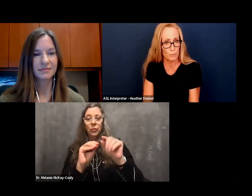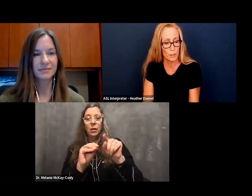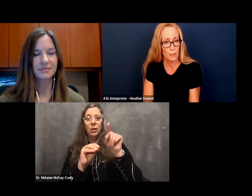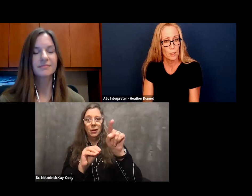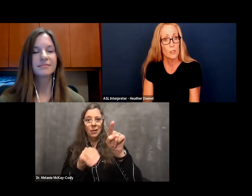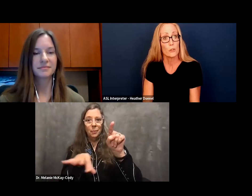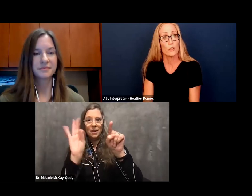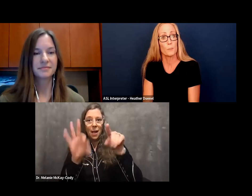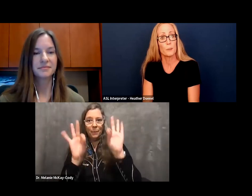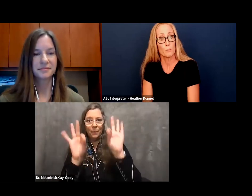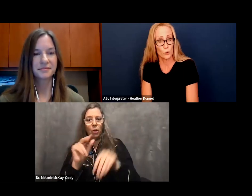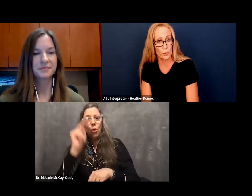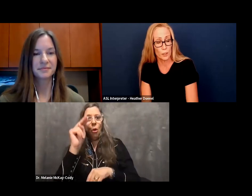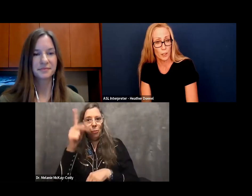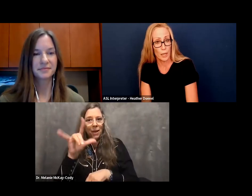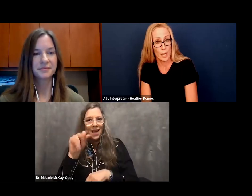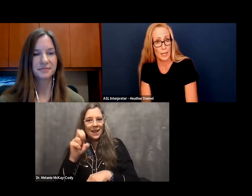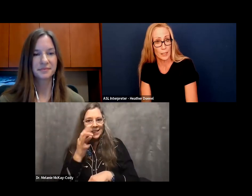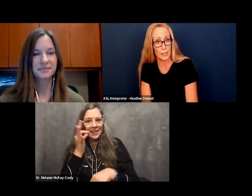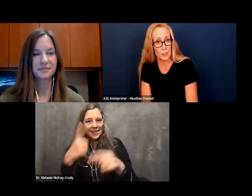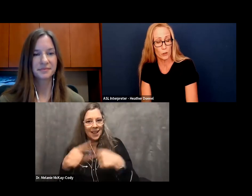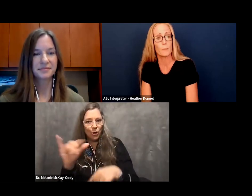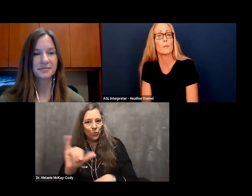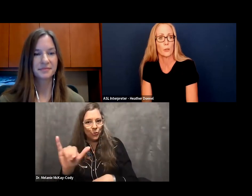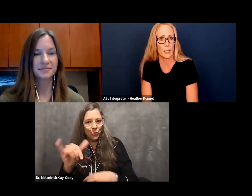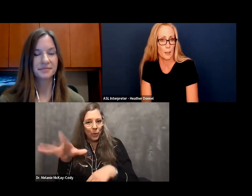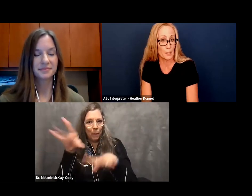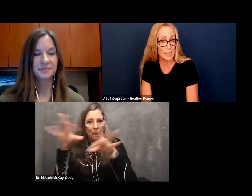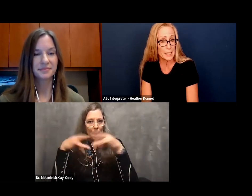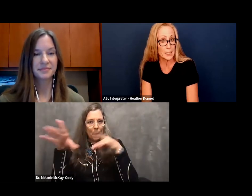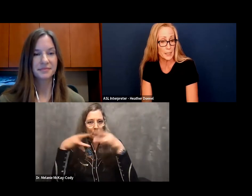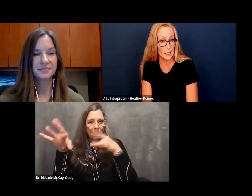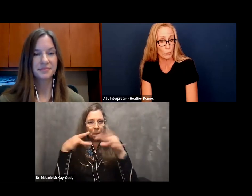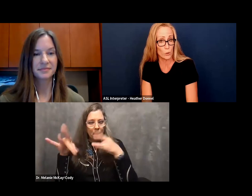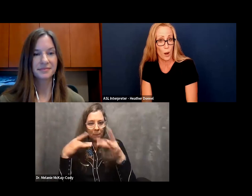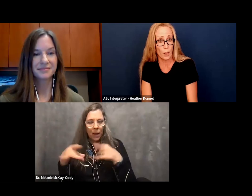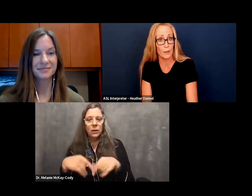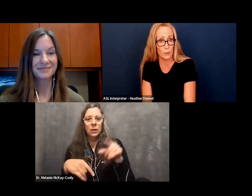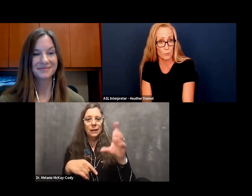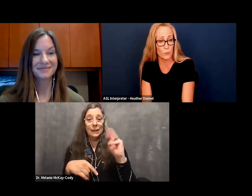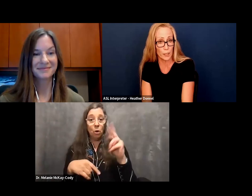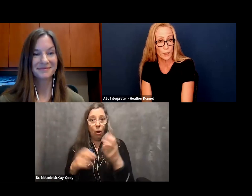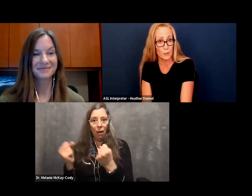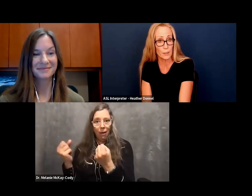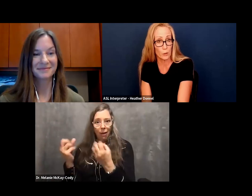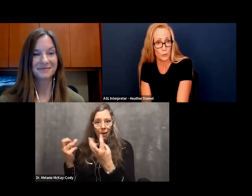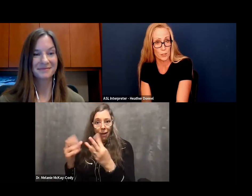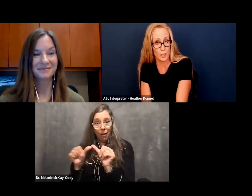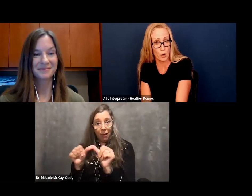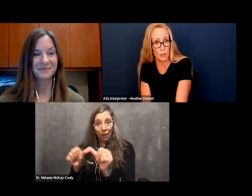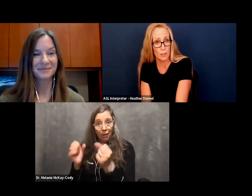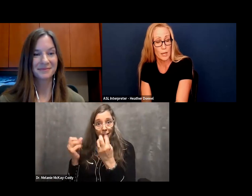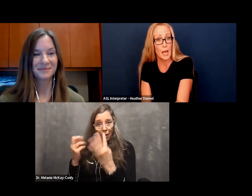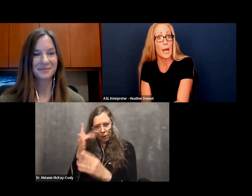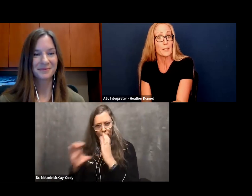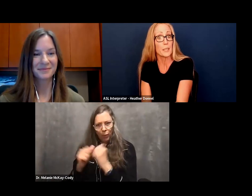in art. So this gentleman moved and started learning Plains Indian sign language as well after moving to be closer to